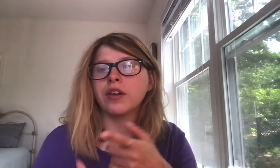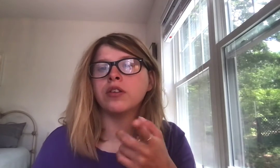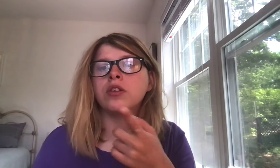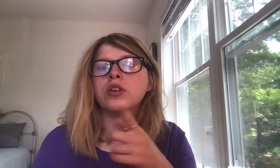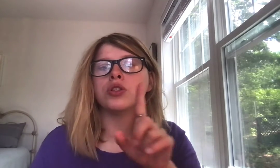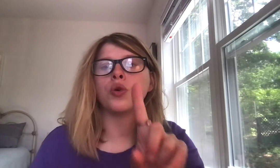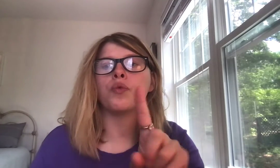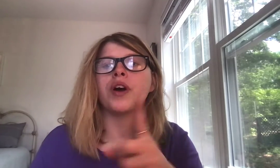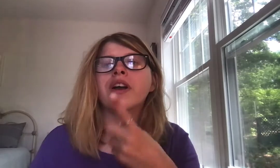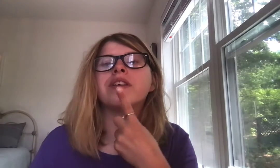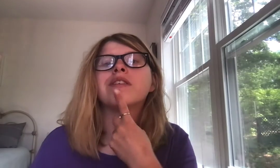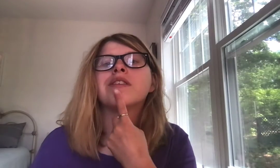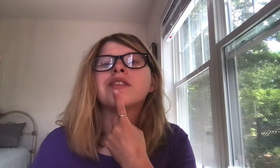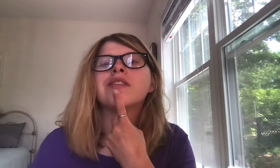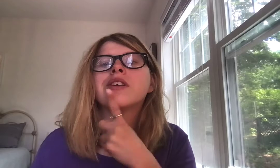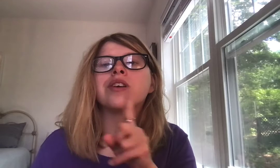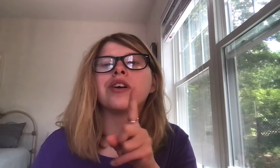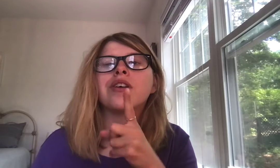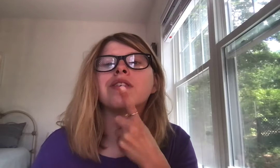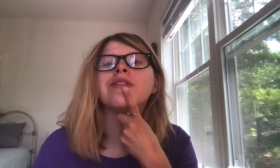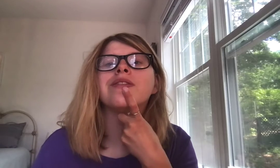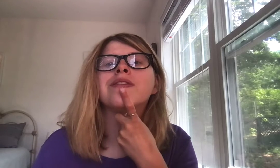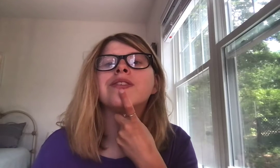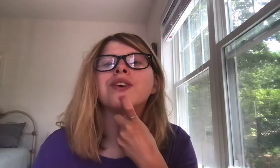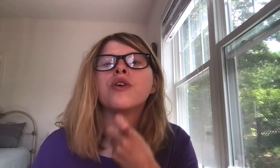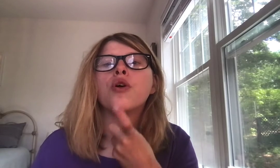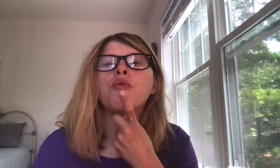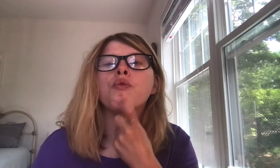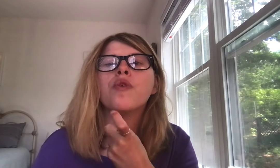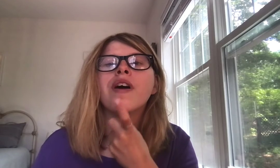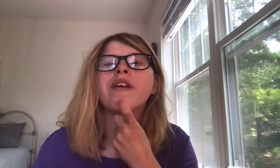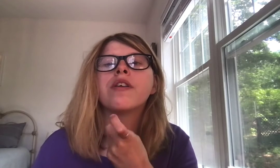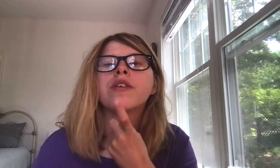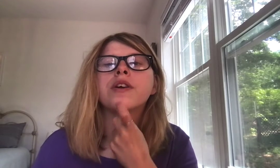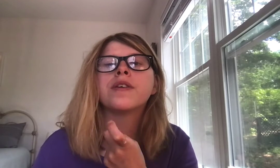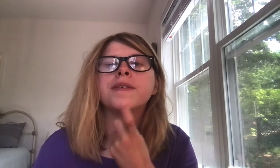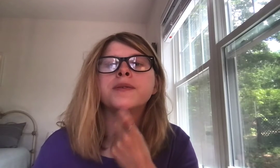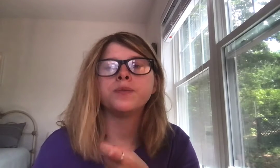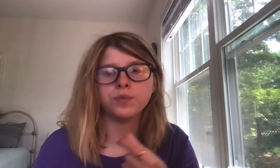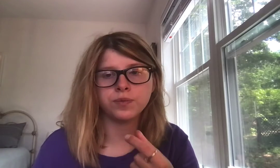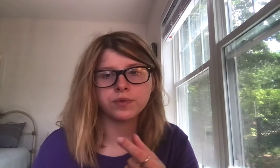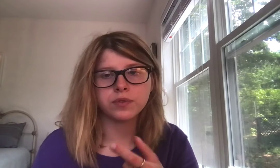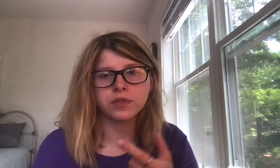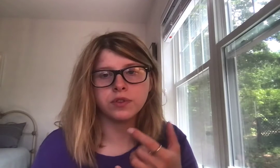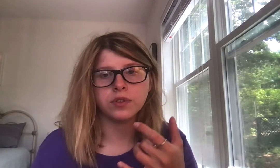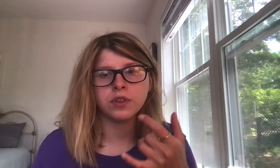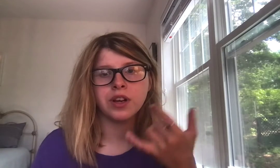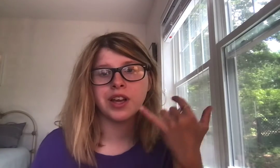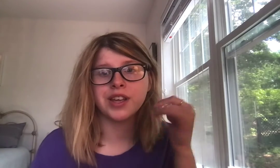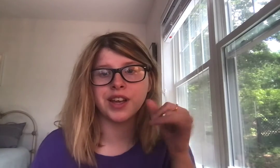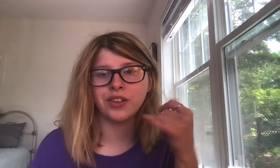so red red yellow